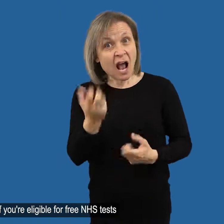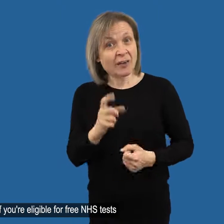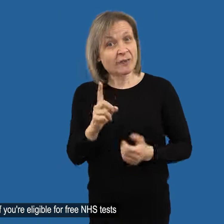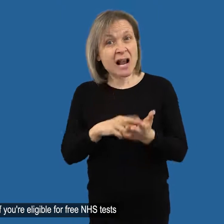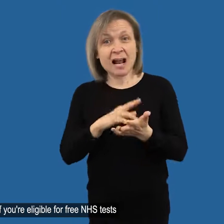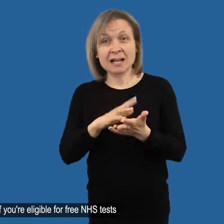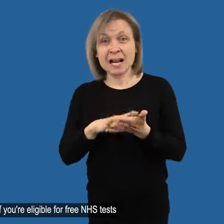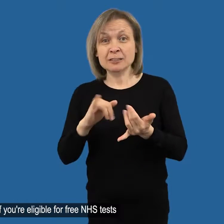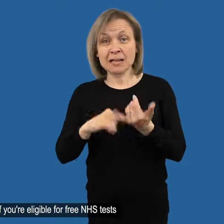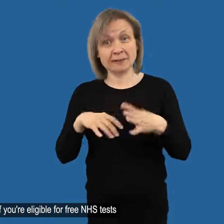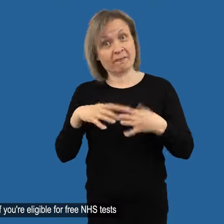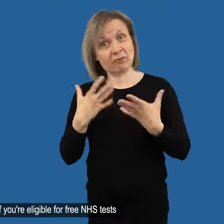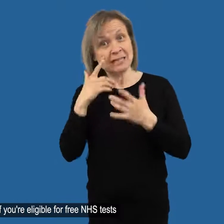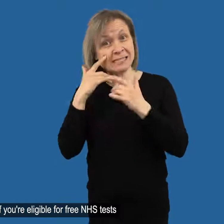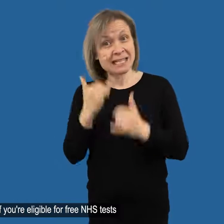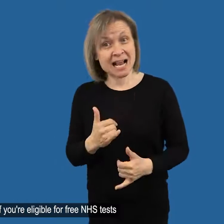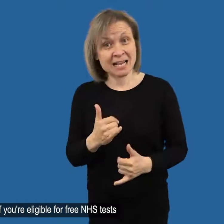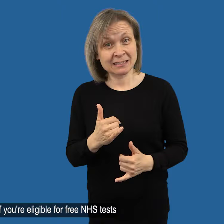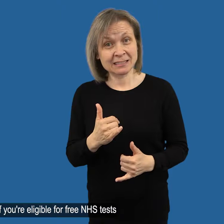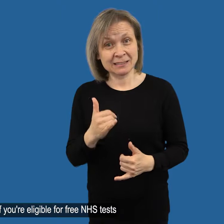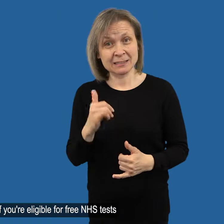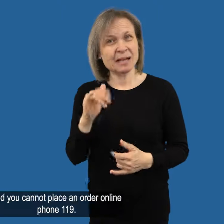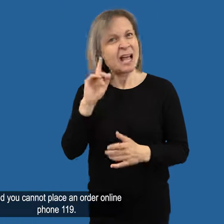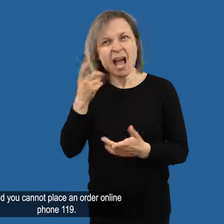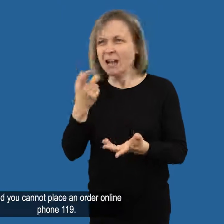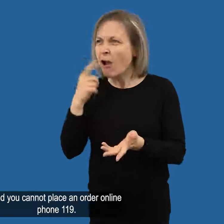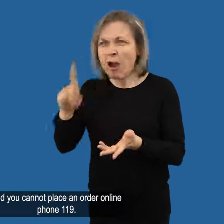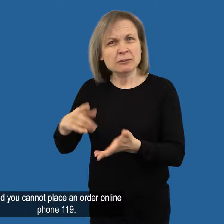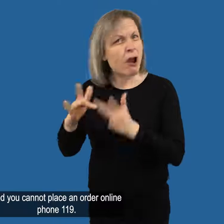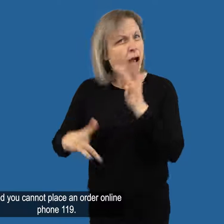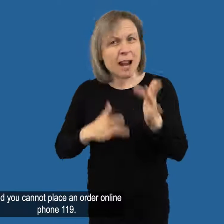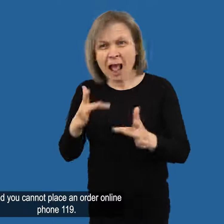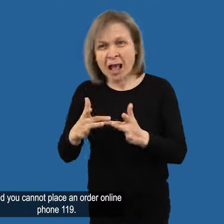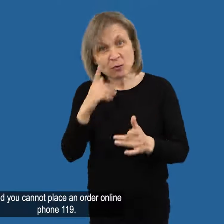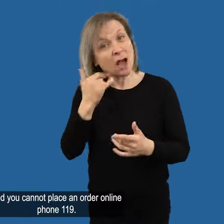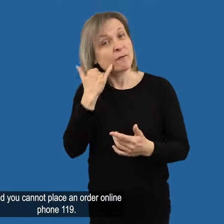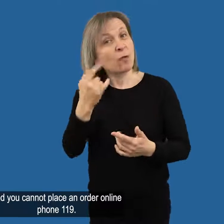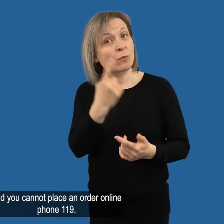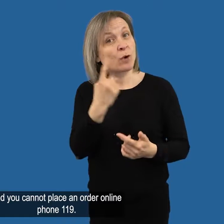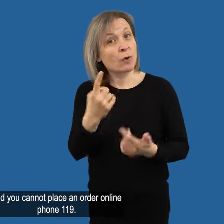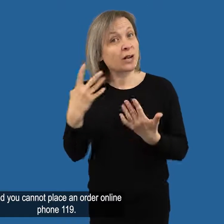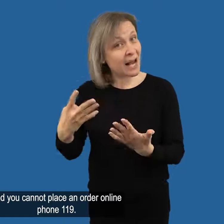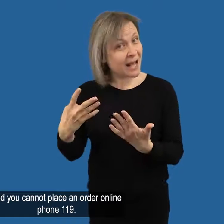If you're eligible for free NHS tests and you cannot place an order online Phone 119